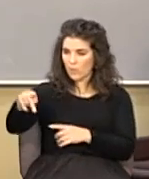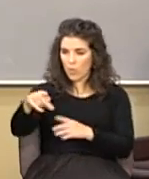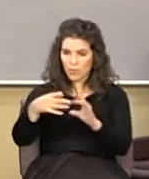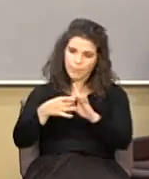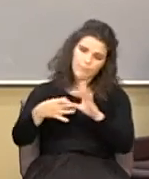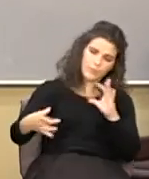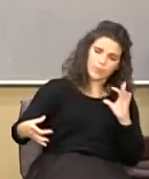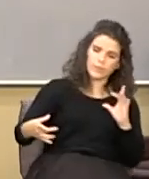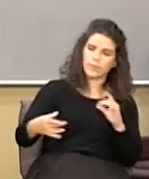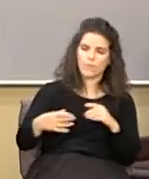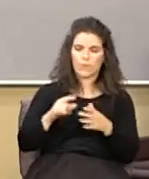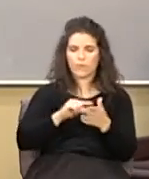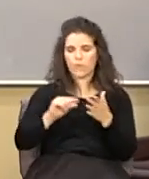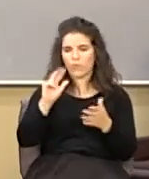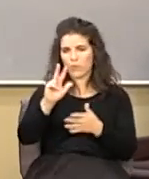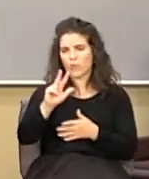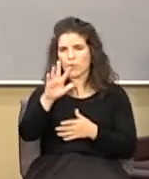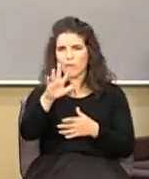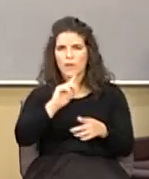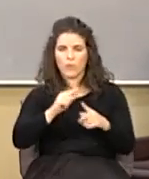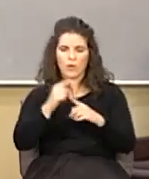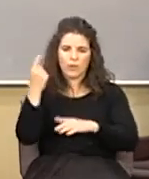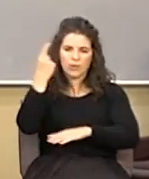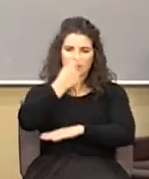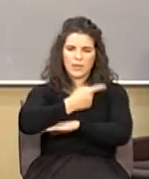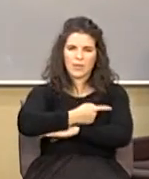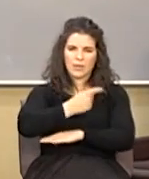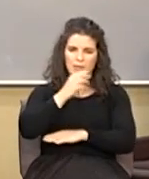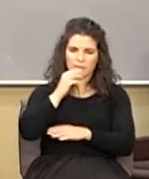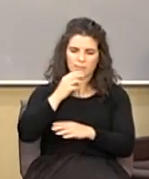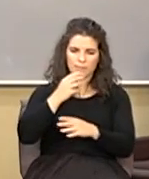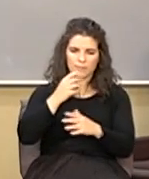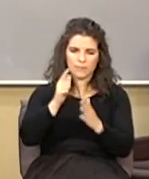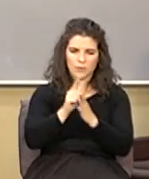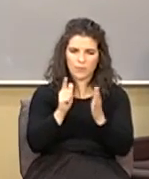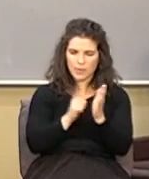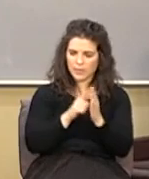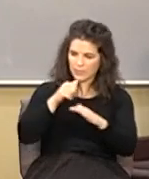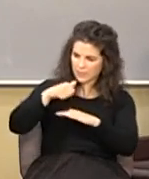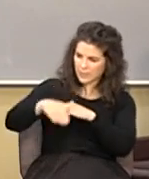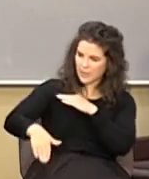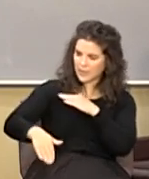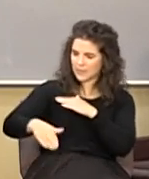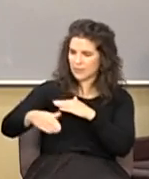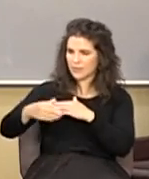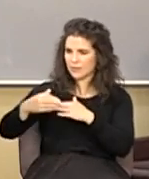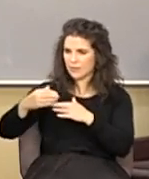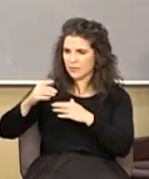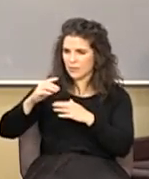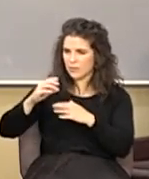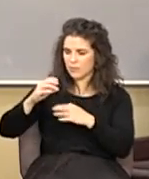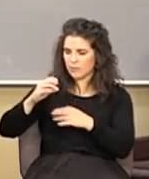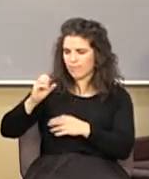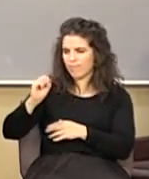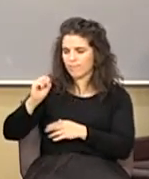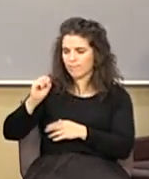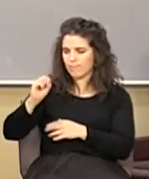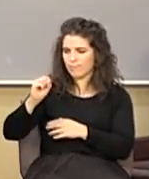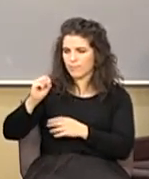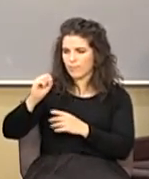out. So verse 35 when it was day the magistrates sent the surgeons saying let those men